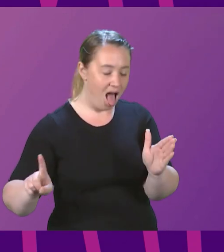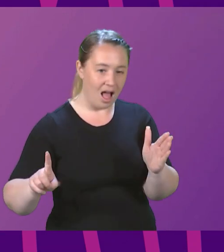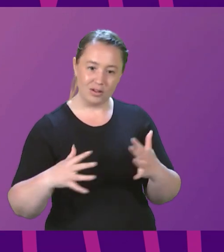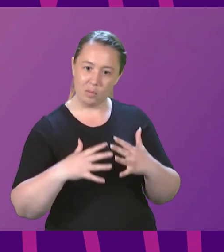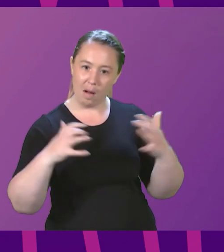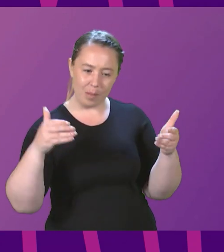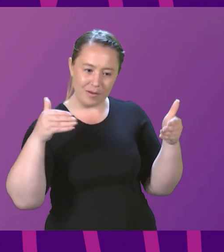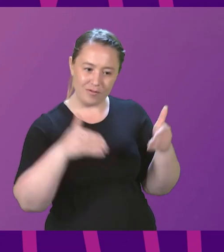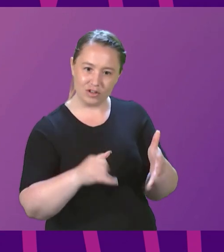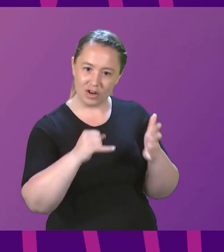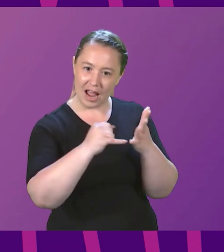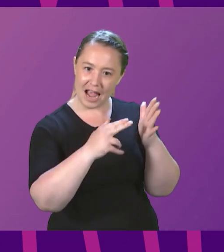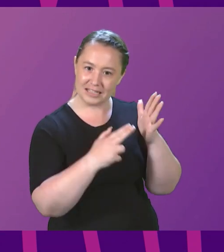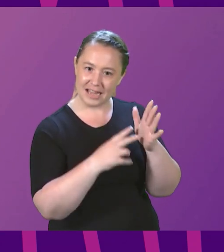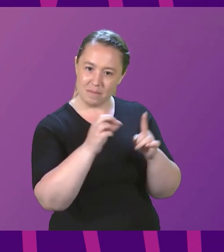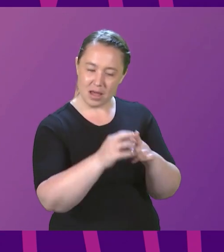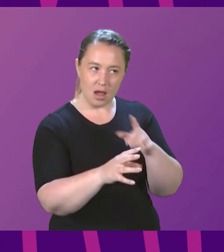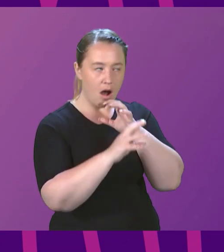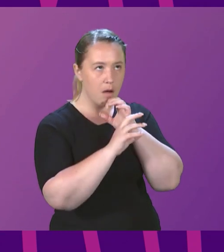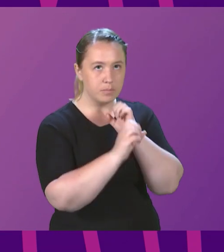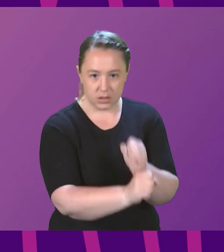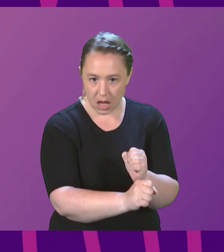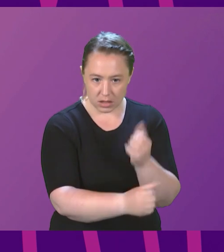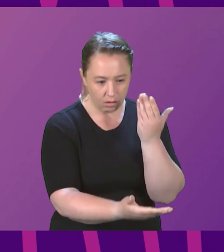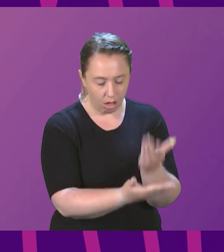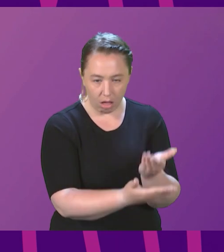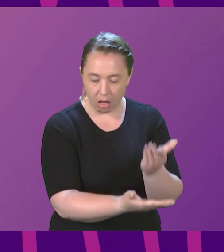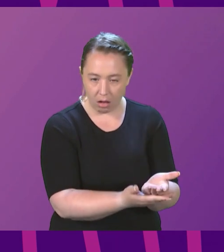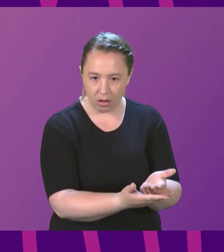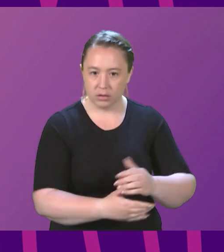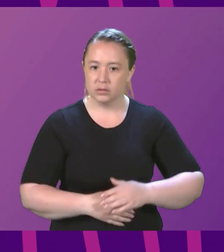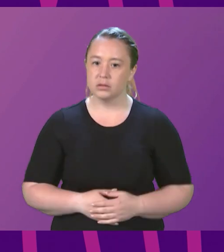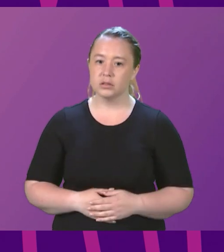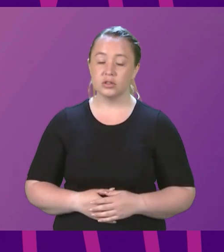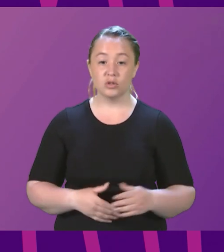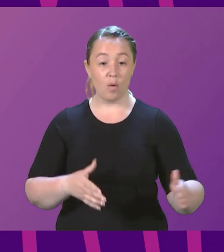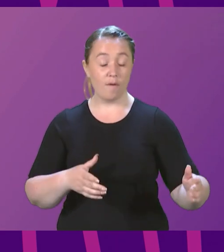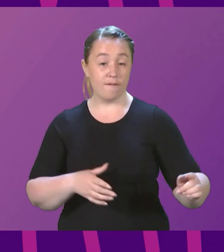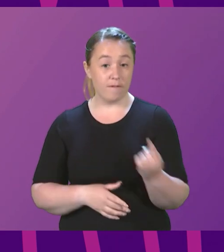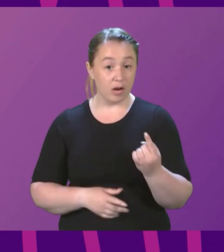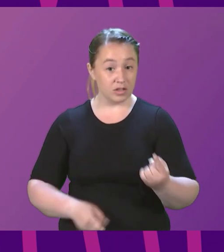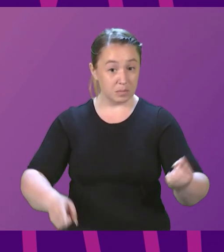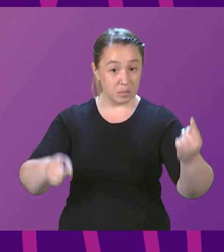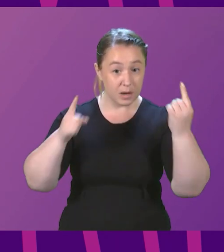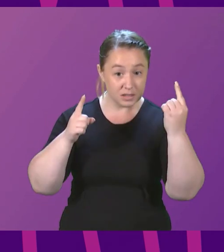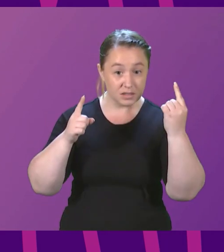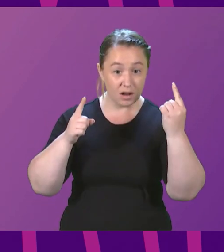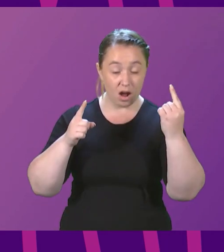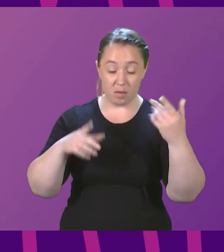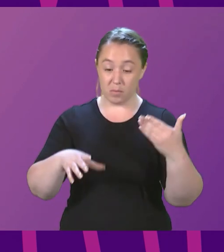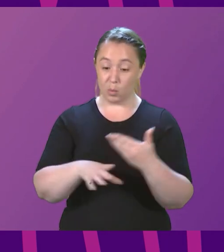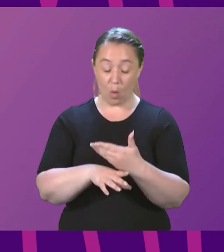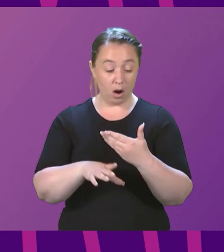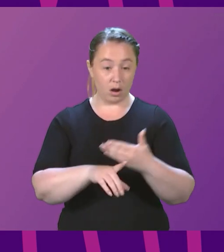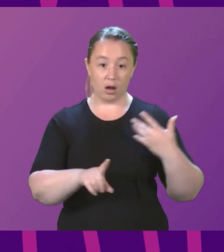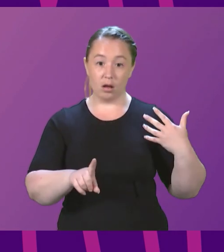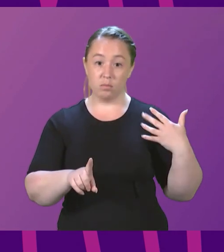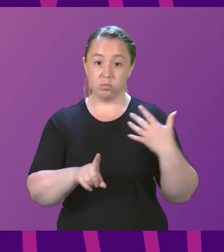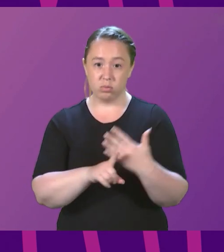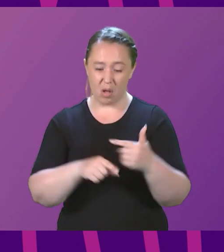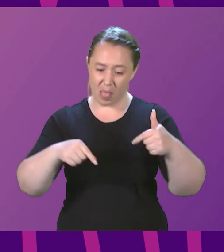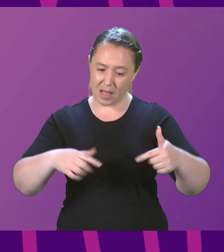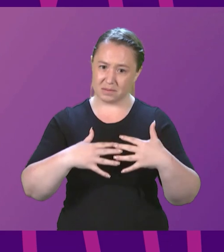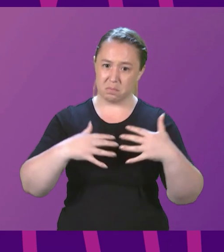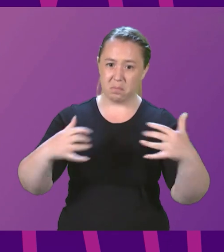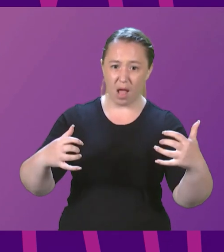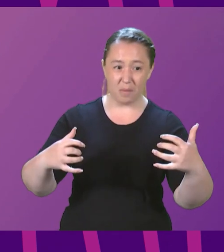talking about the SNP's obsession. On the first minister's watch, this is becoming a do-nothing parliament.